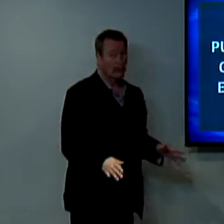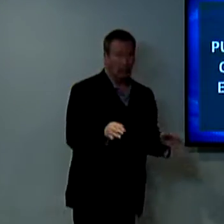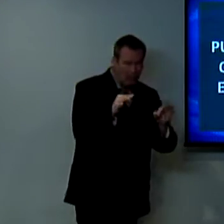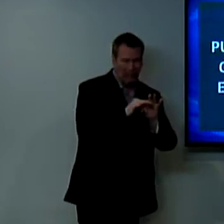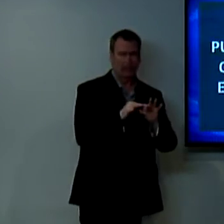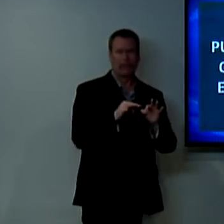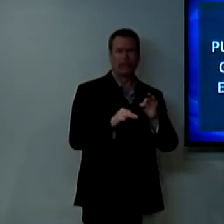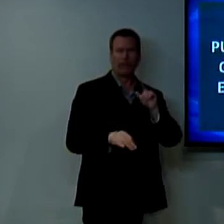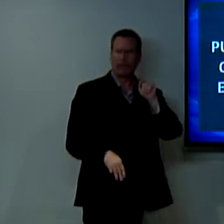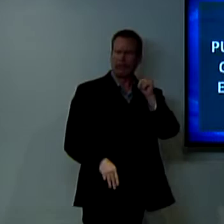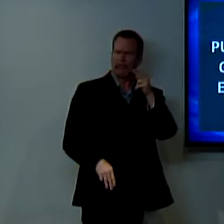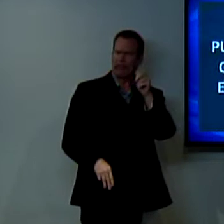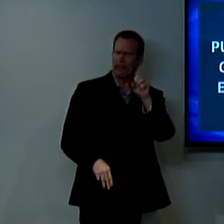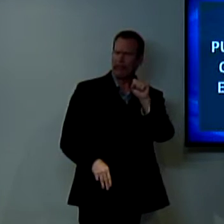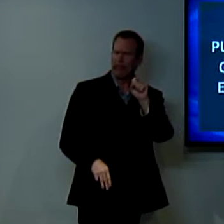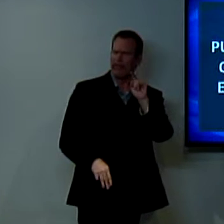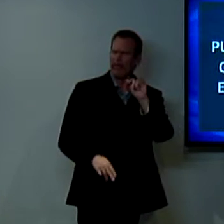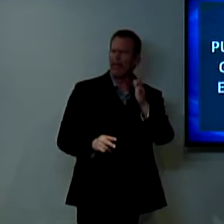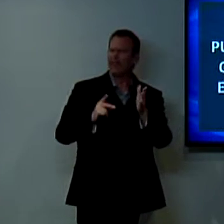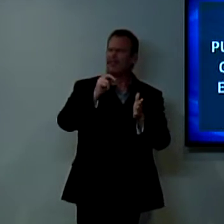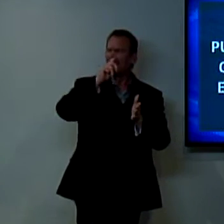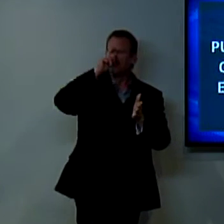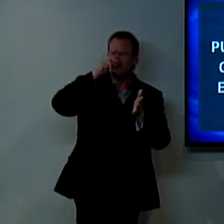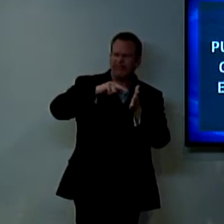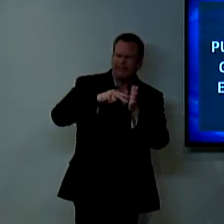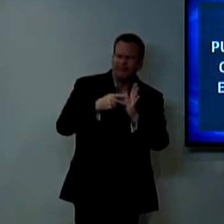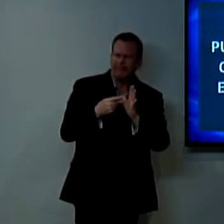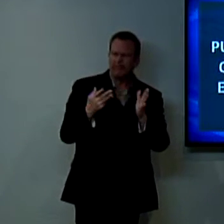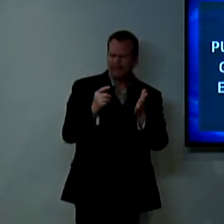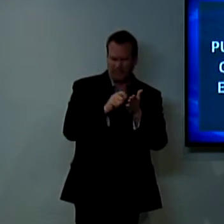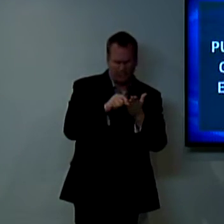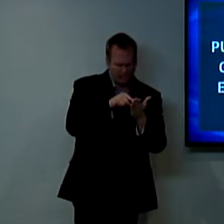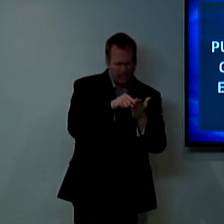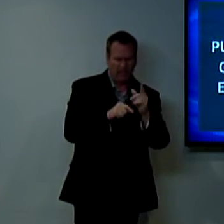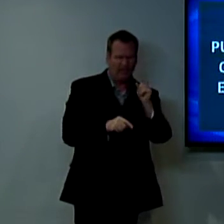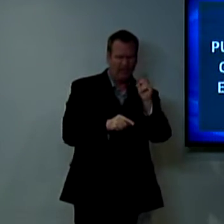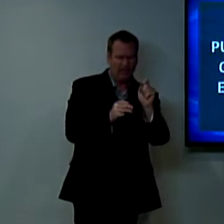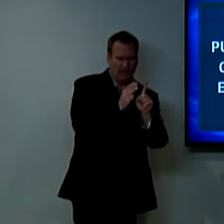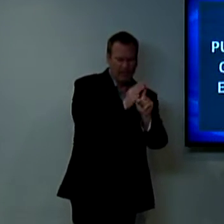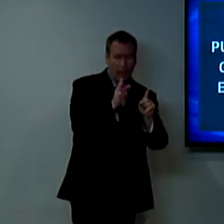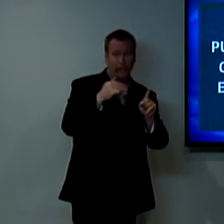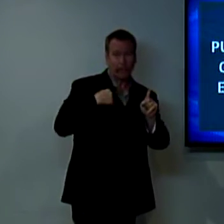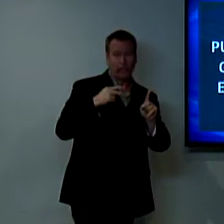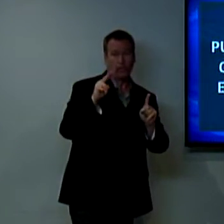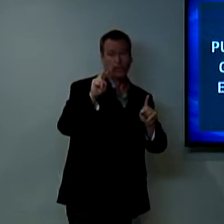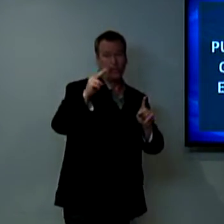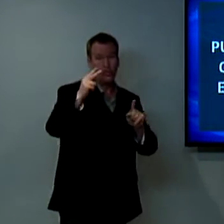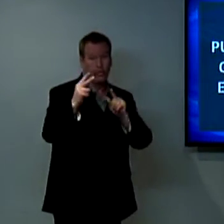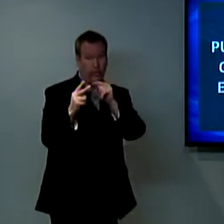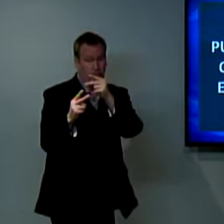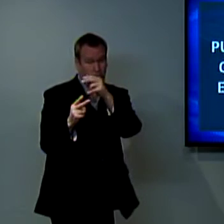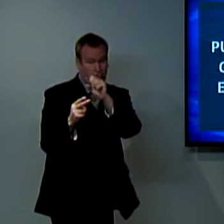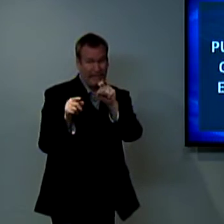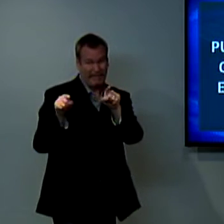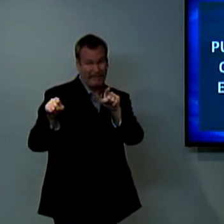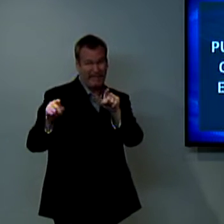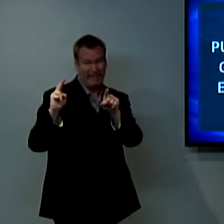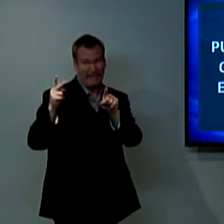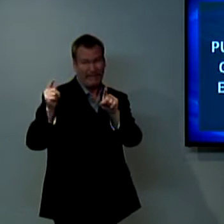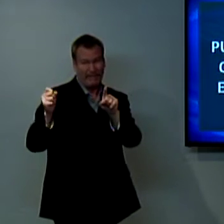we can see where that is, where that church was founded. And so there's the